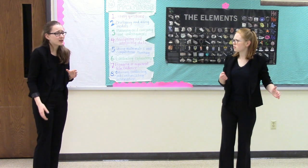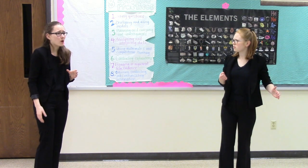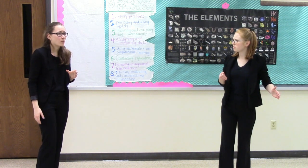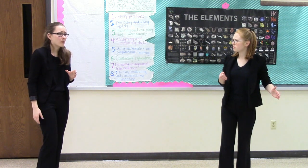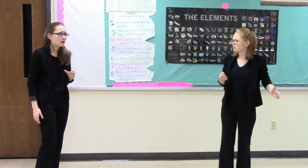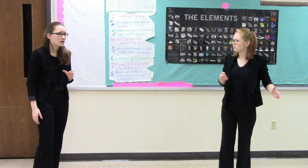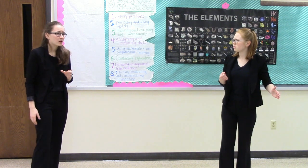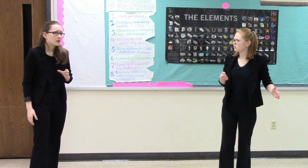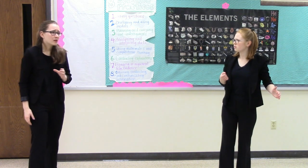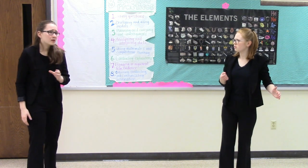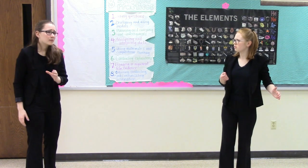home.